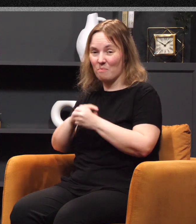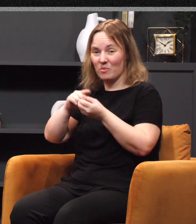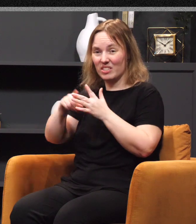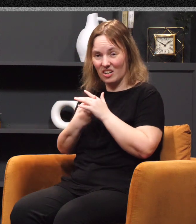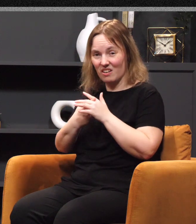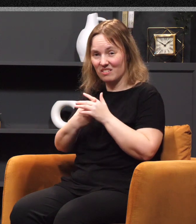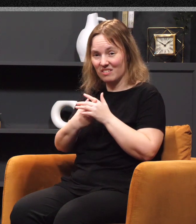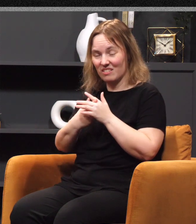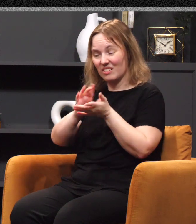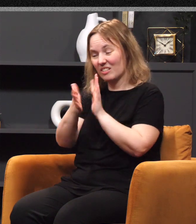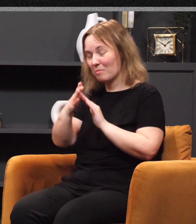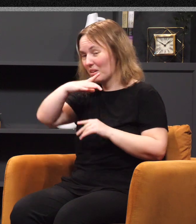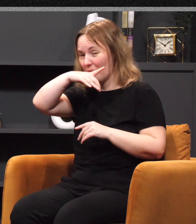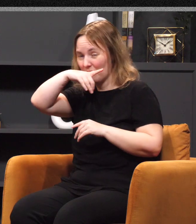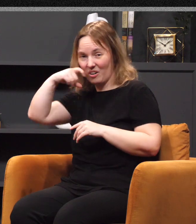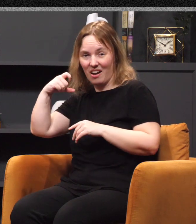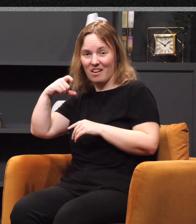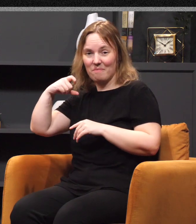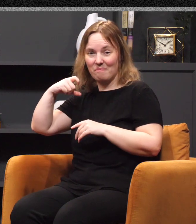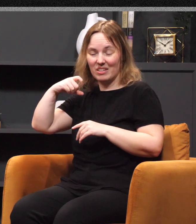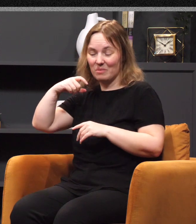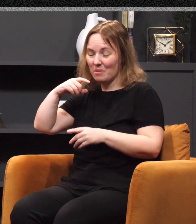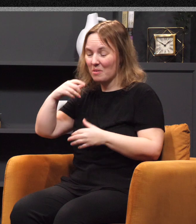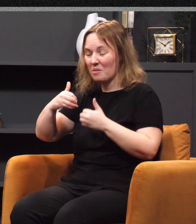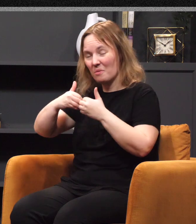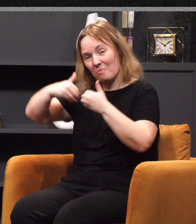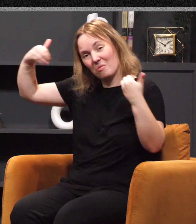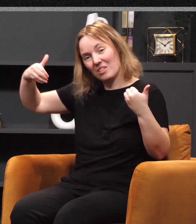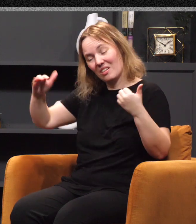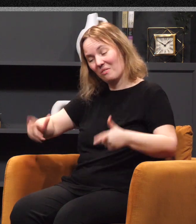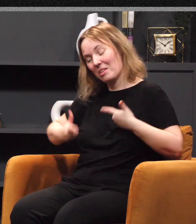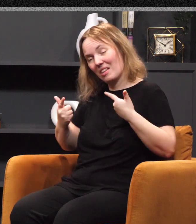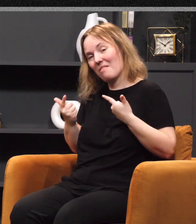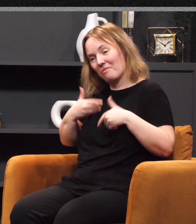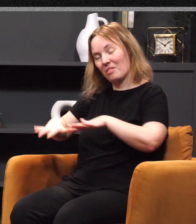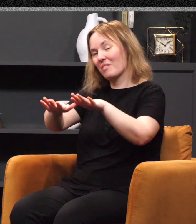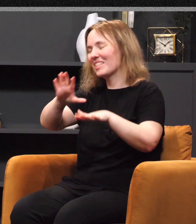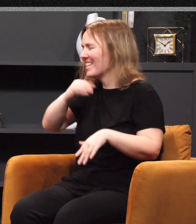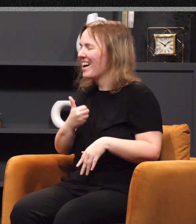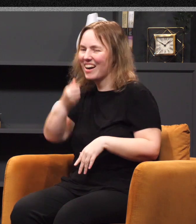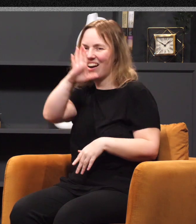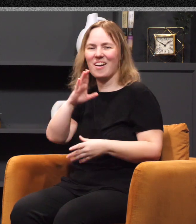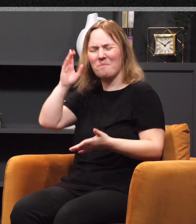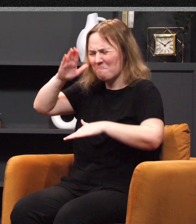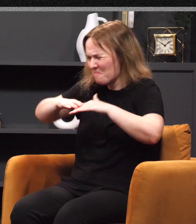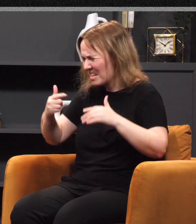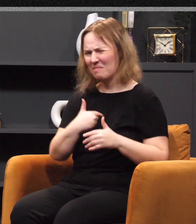because we're cut off from the life flow. It's not God punishing me. I have made the choice for that flow to stop, for that